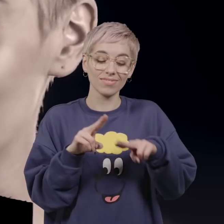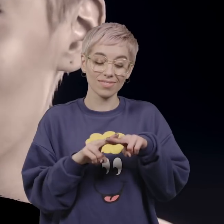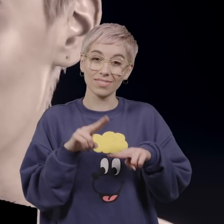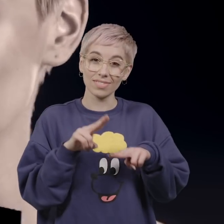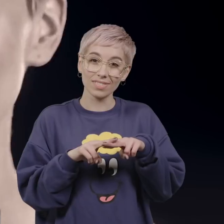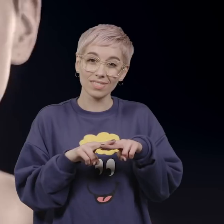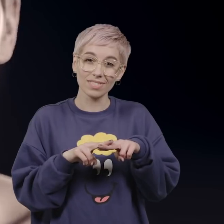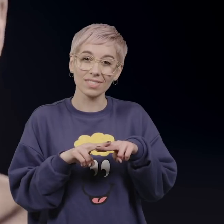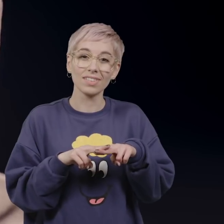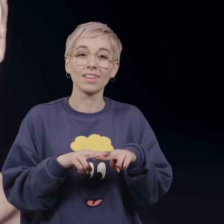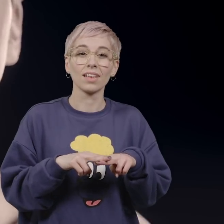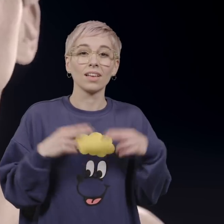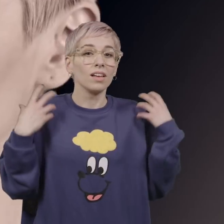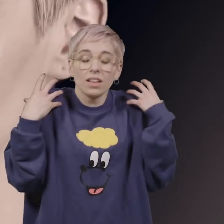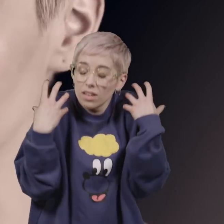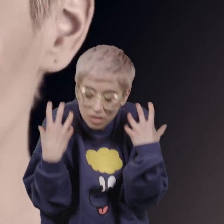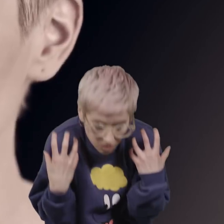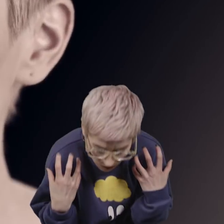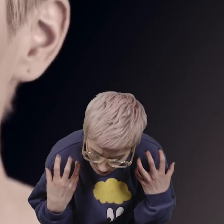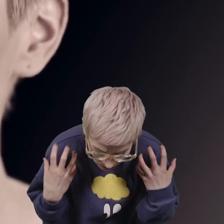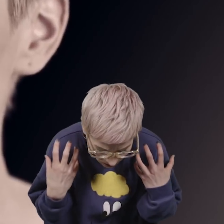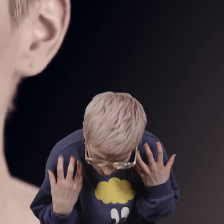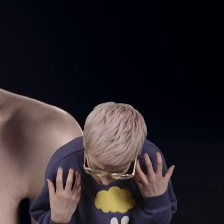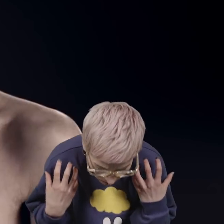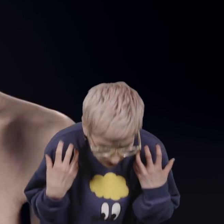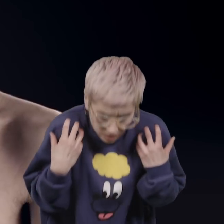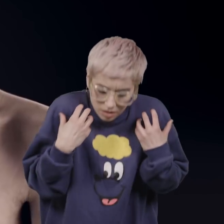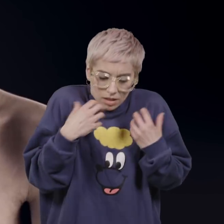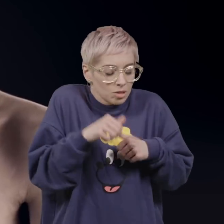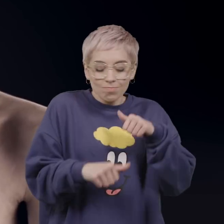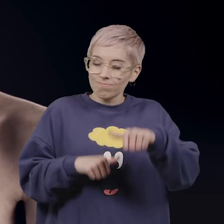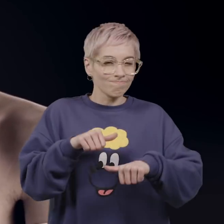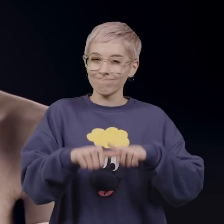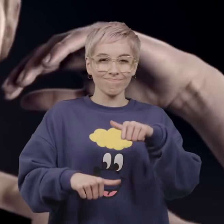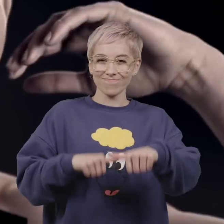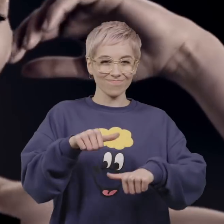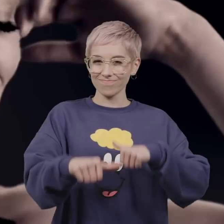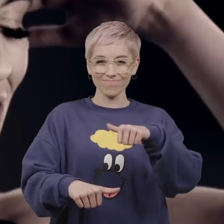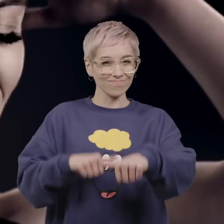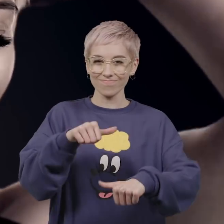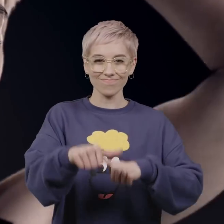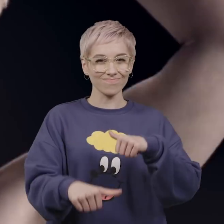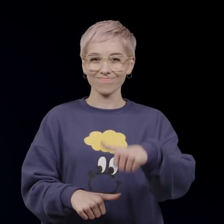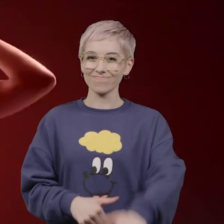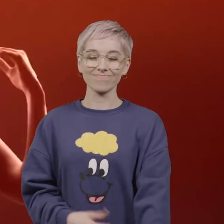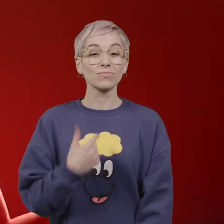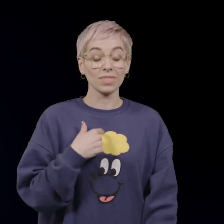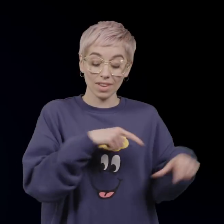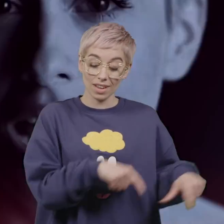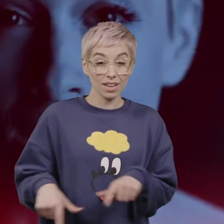hey father, there's weight on my shoulders but it's not over